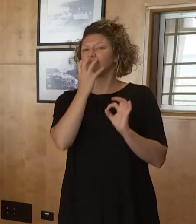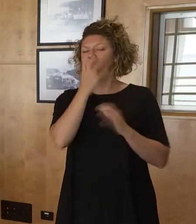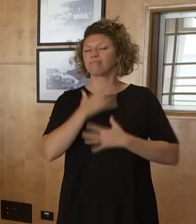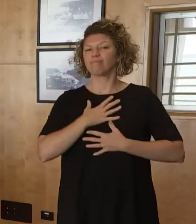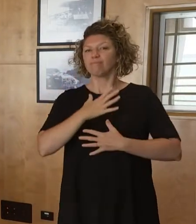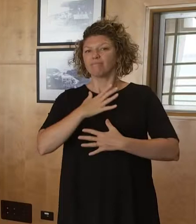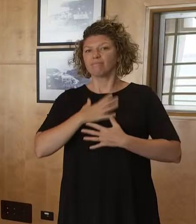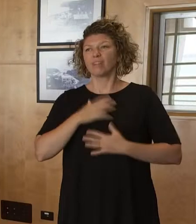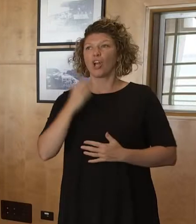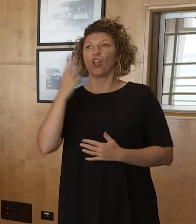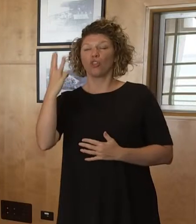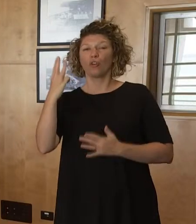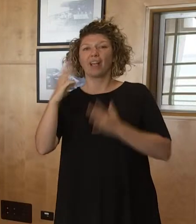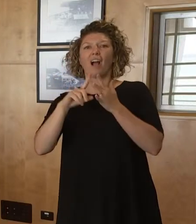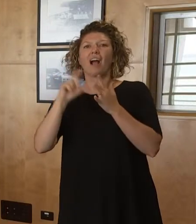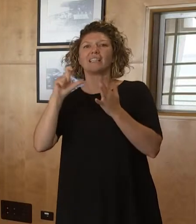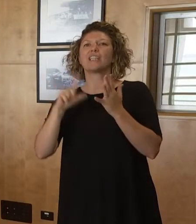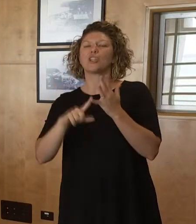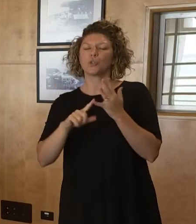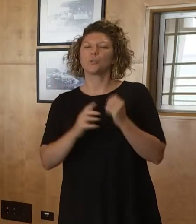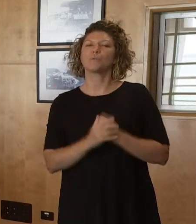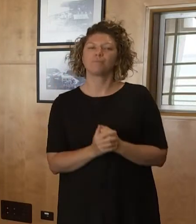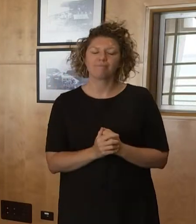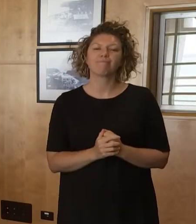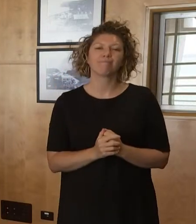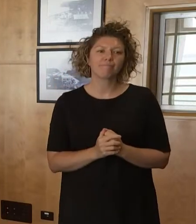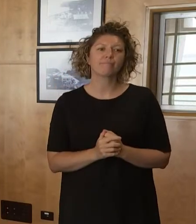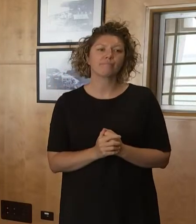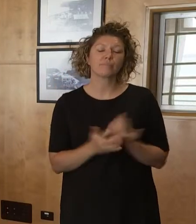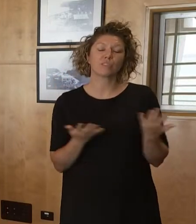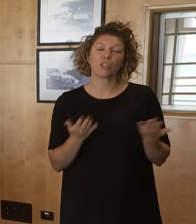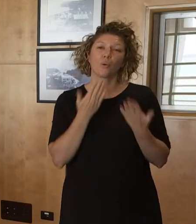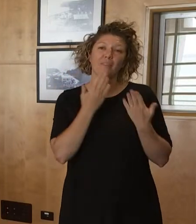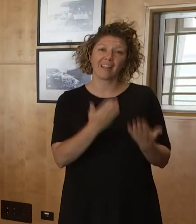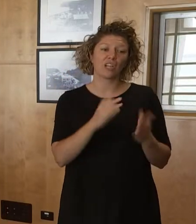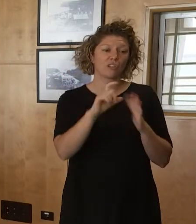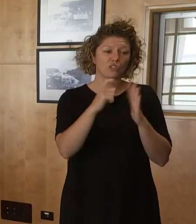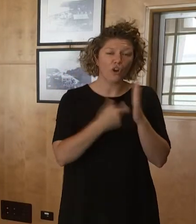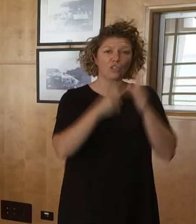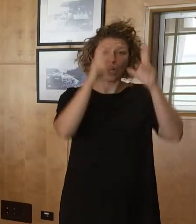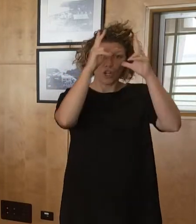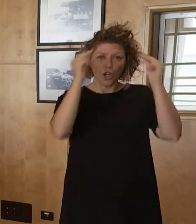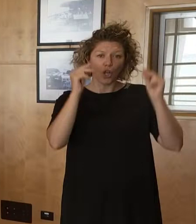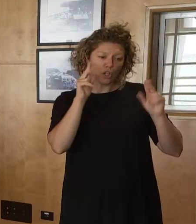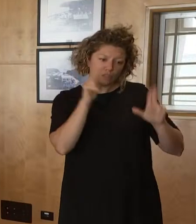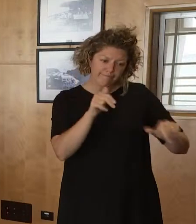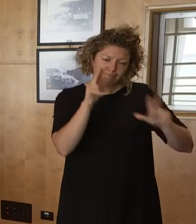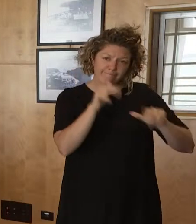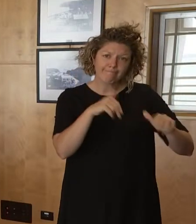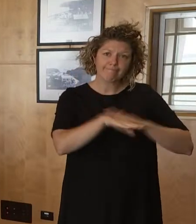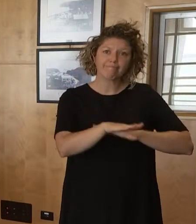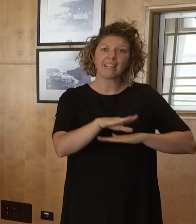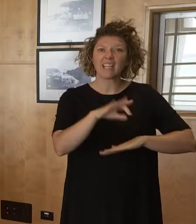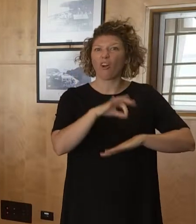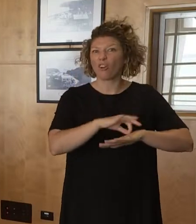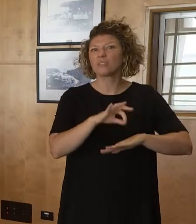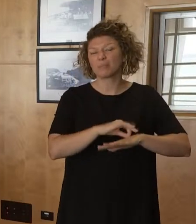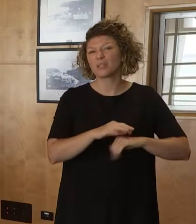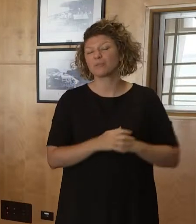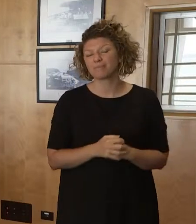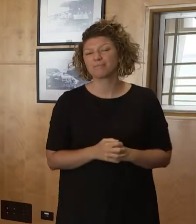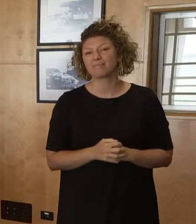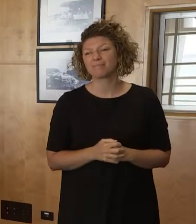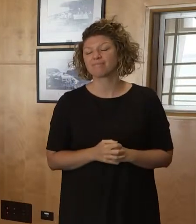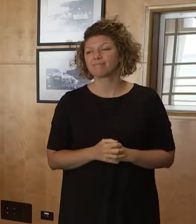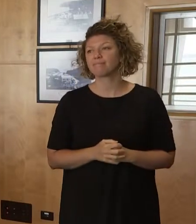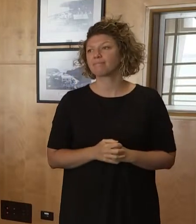we of course thank our staff that are caring for them and also wish them a speedy recovery from COVID. We're